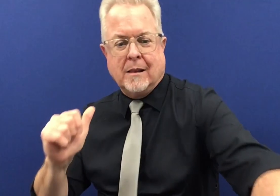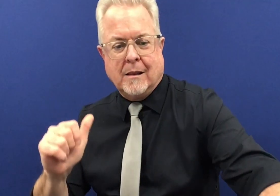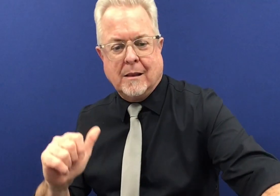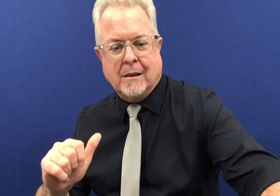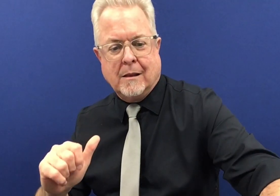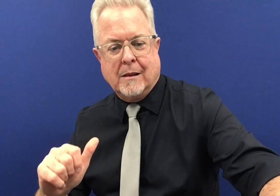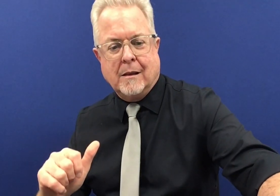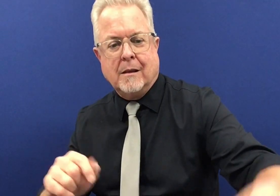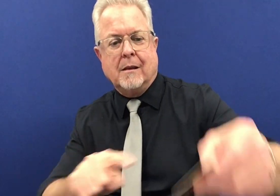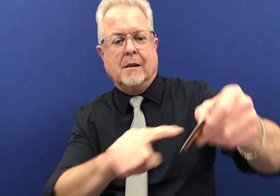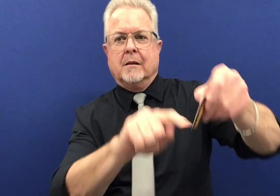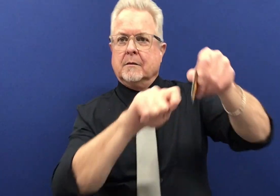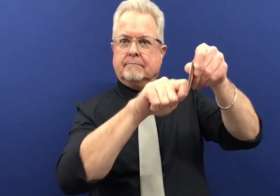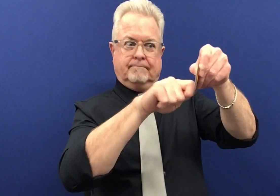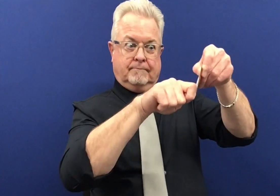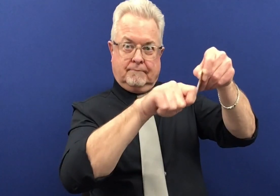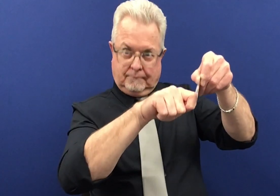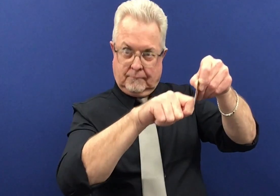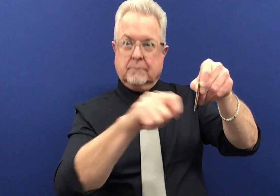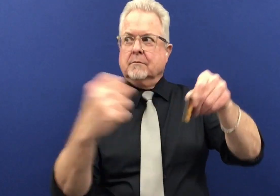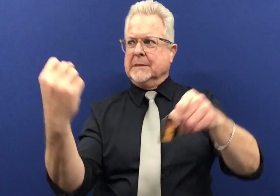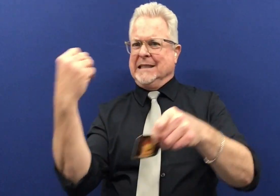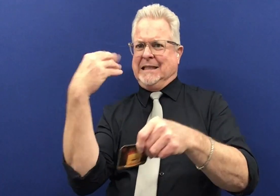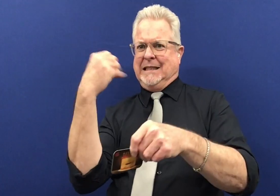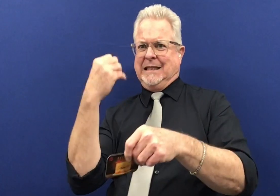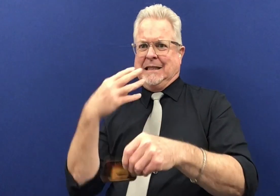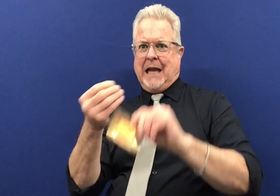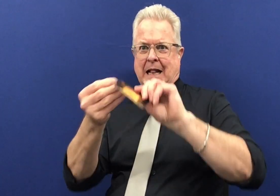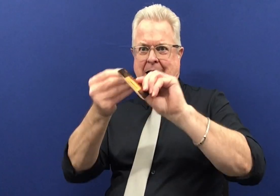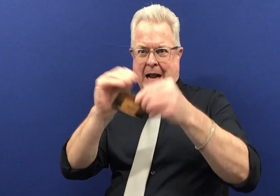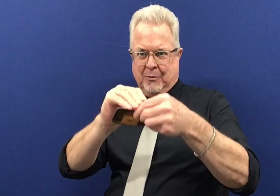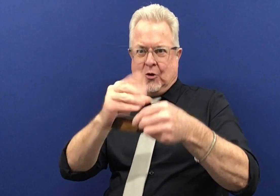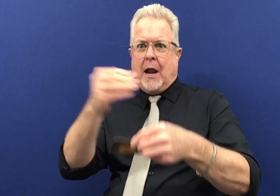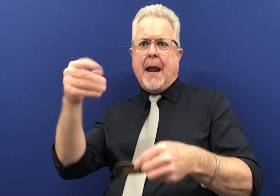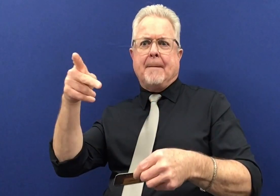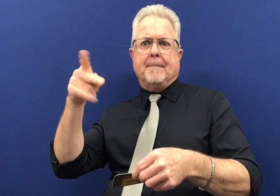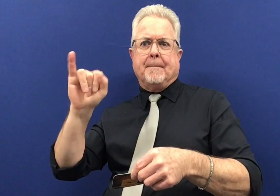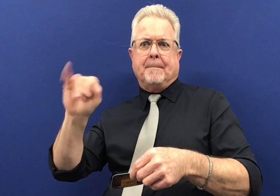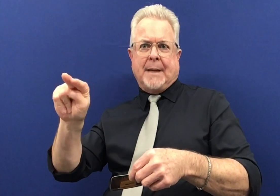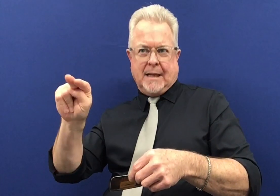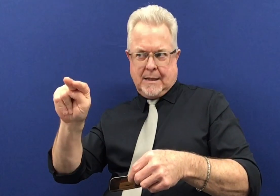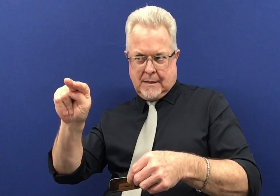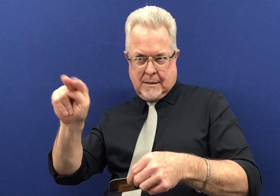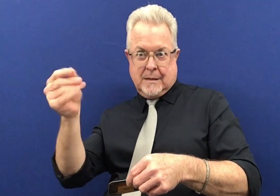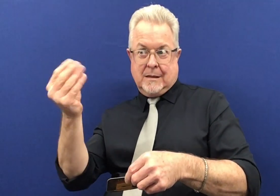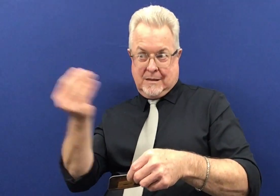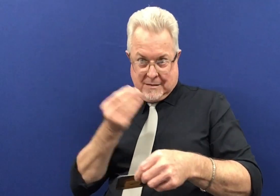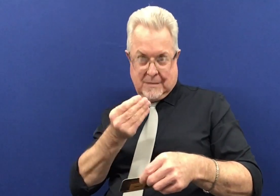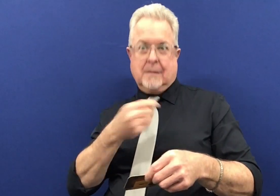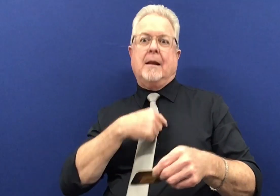numbers off the back you just you pull those numbers off the back and give me the pin